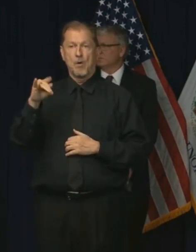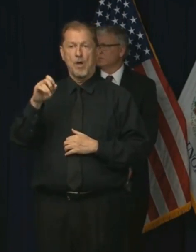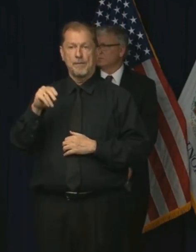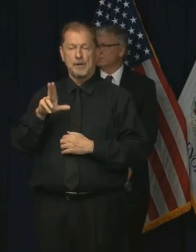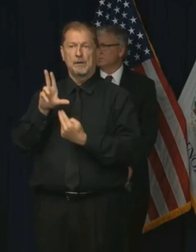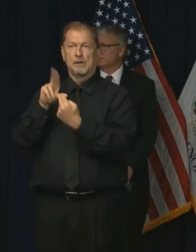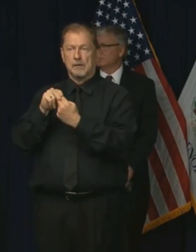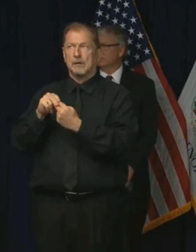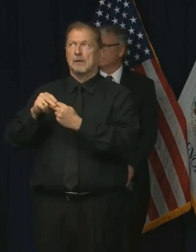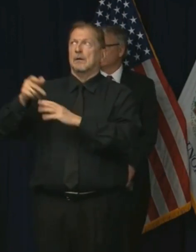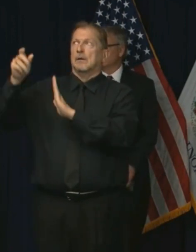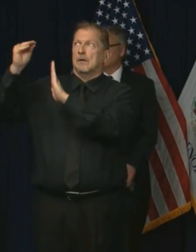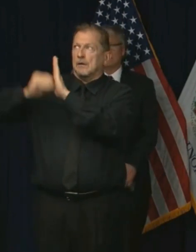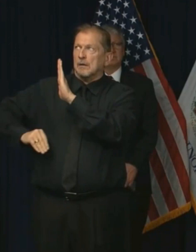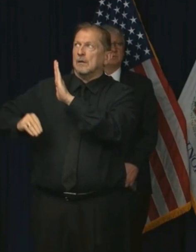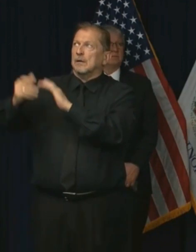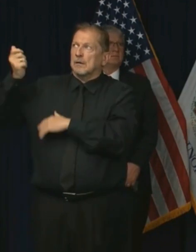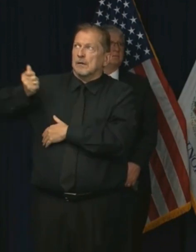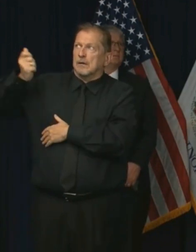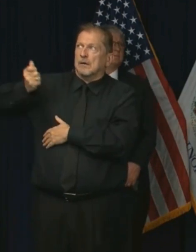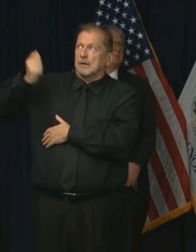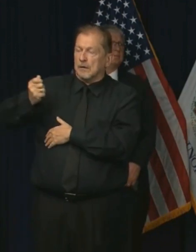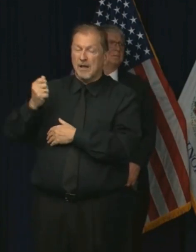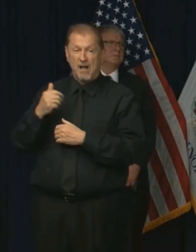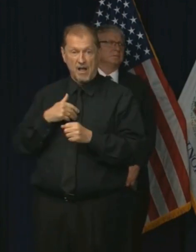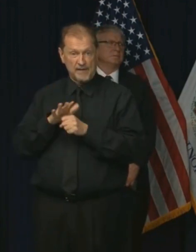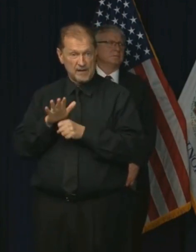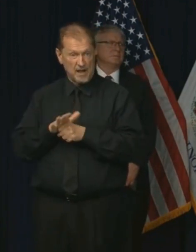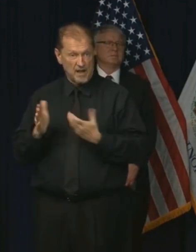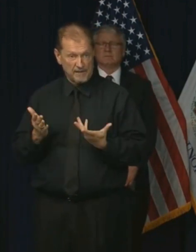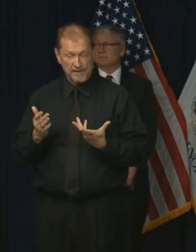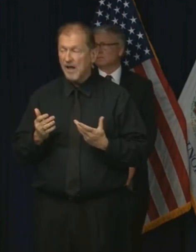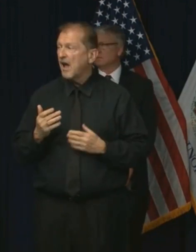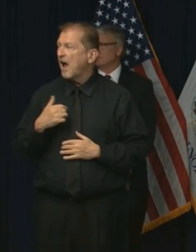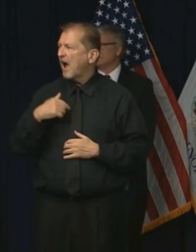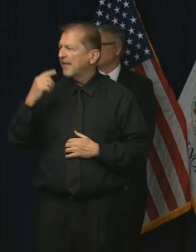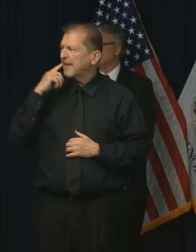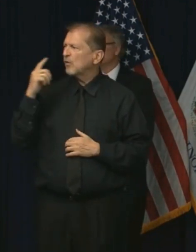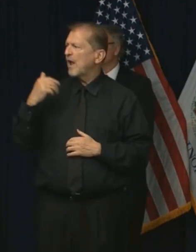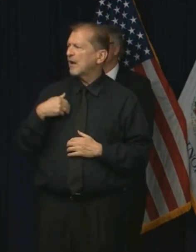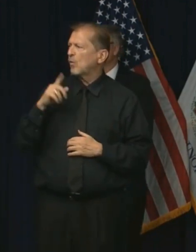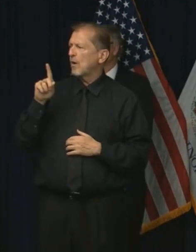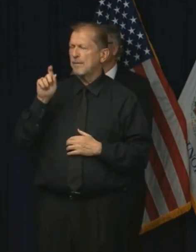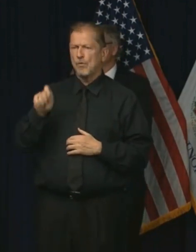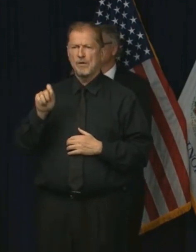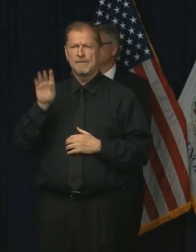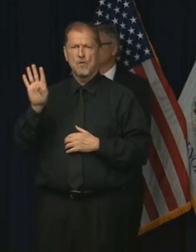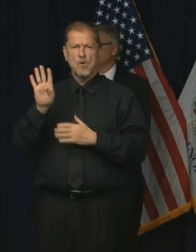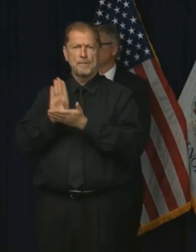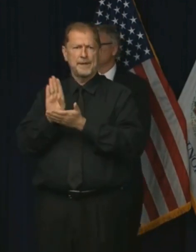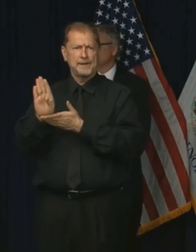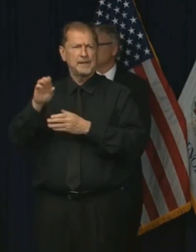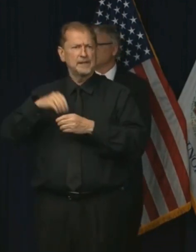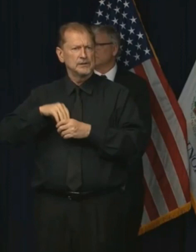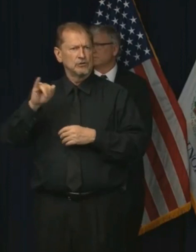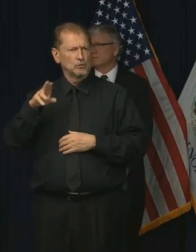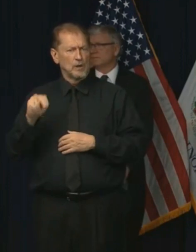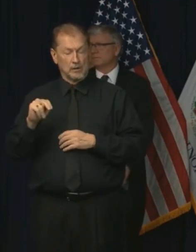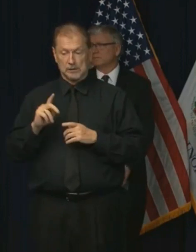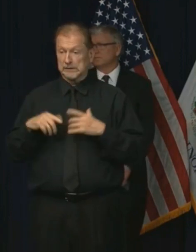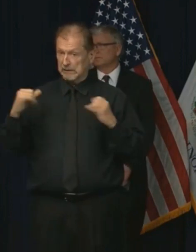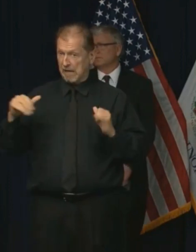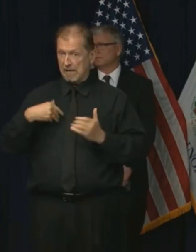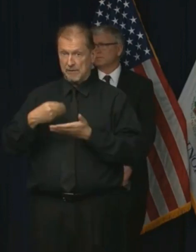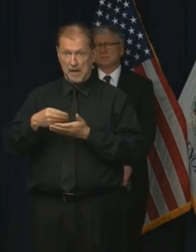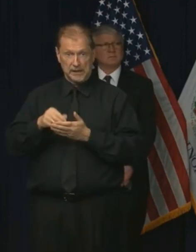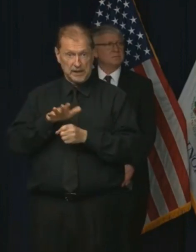to pay out all of the applicants? As of 1-1-2020, the state has $1.4 billion in unemployment funds. Yeah, the